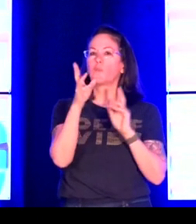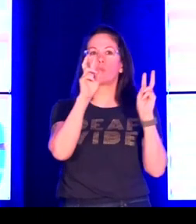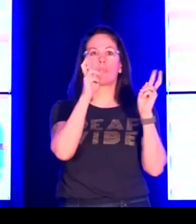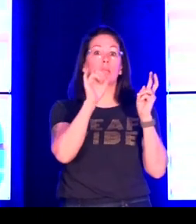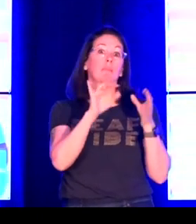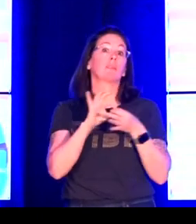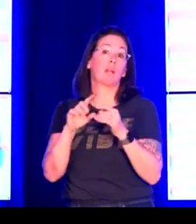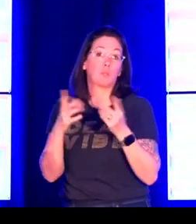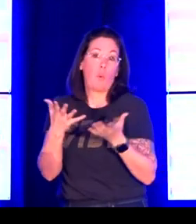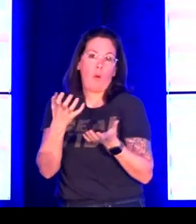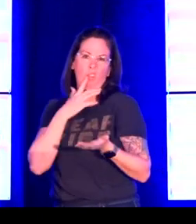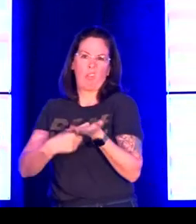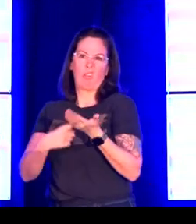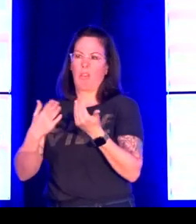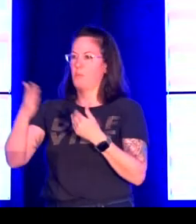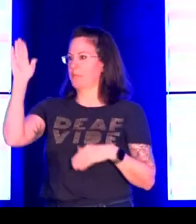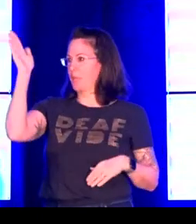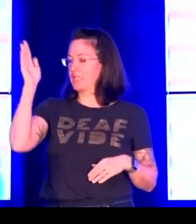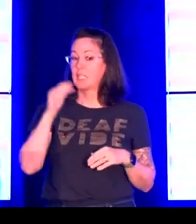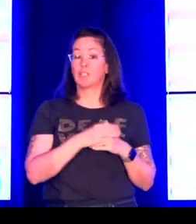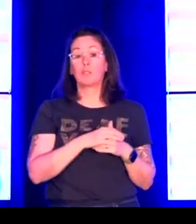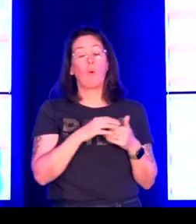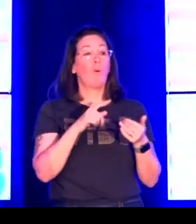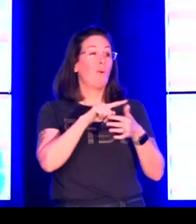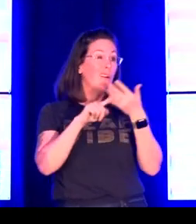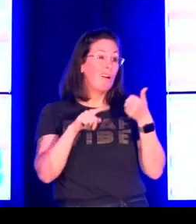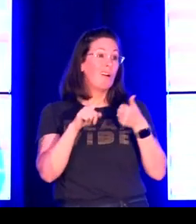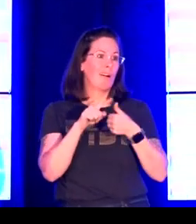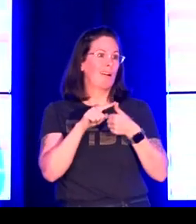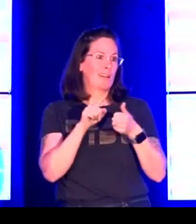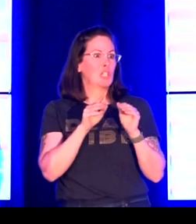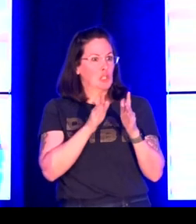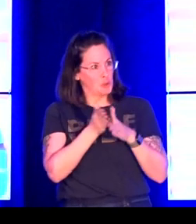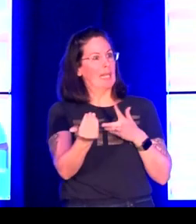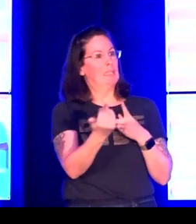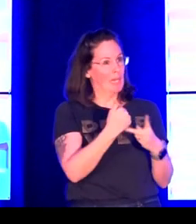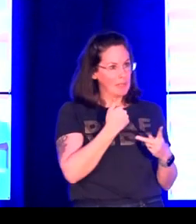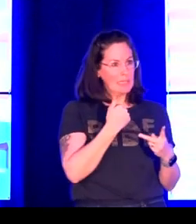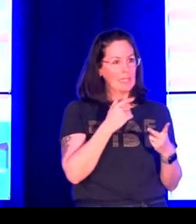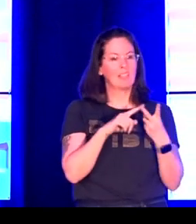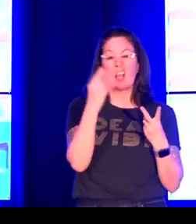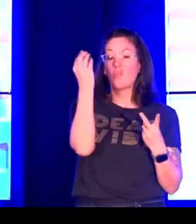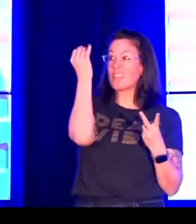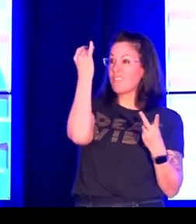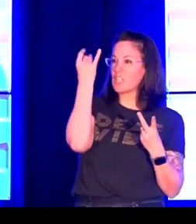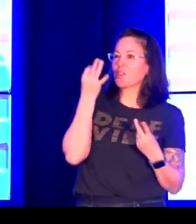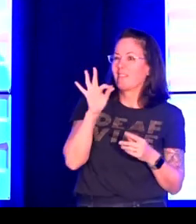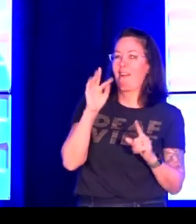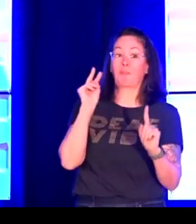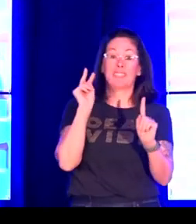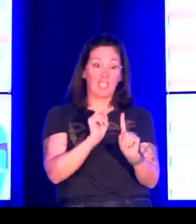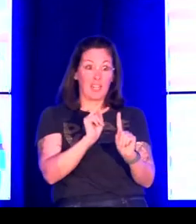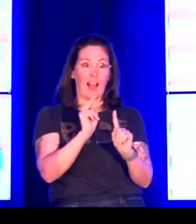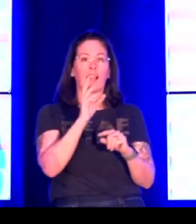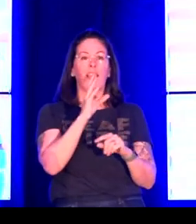Again, my goal here was to recognize these deaf scholars and keep their thoughts in mind as we